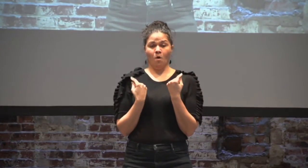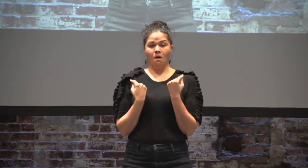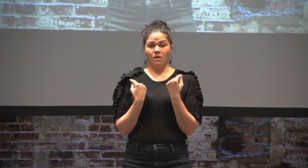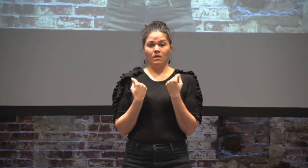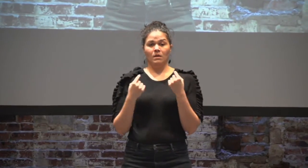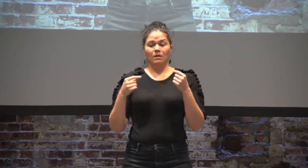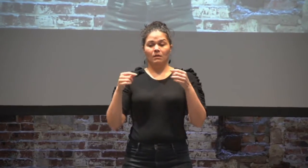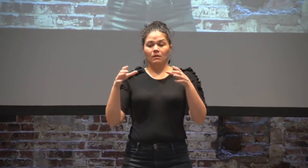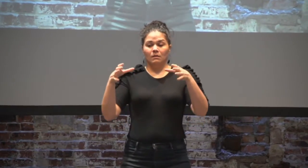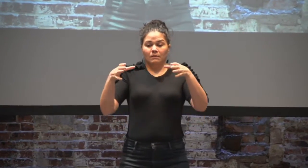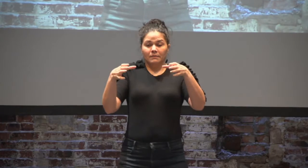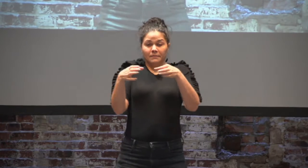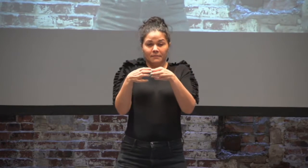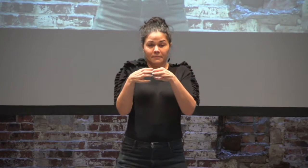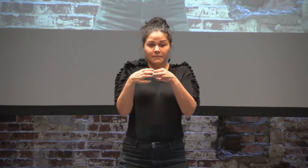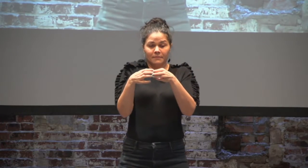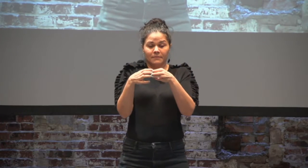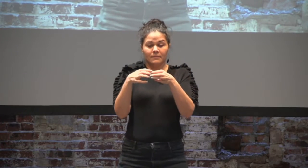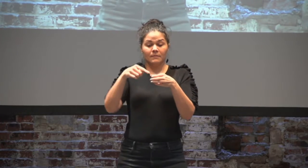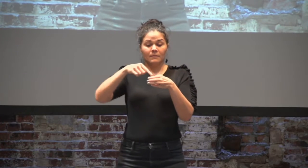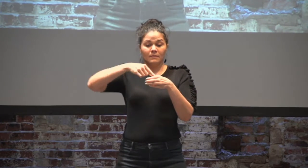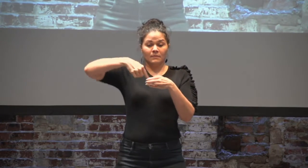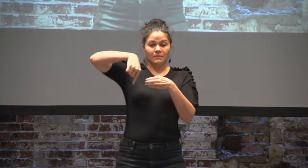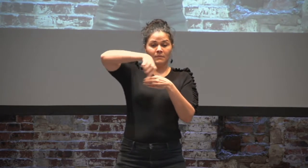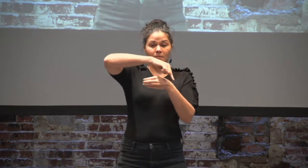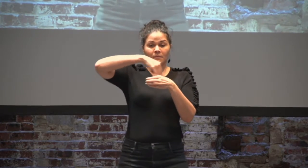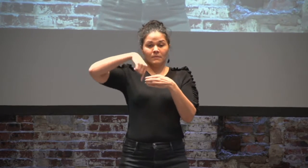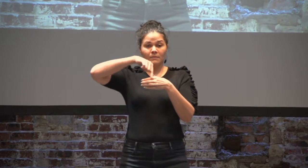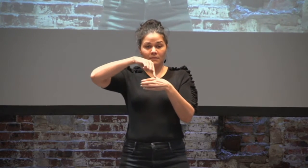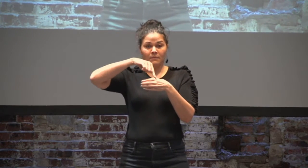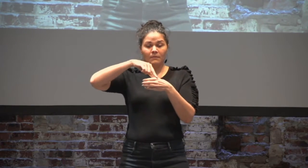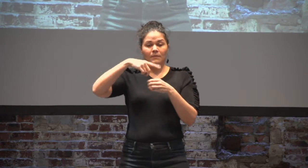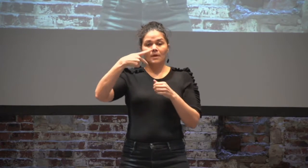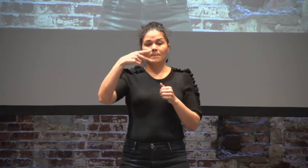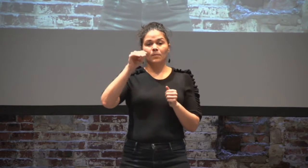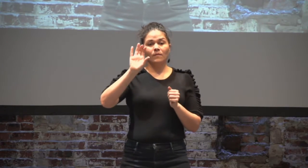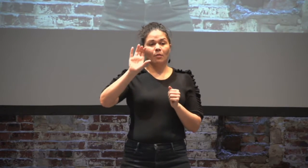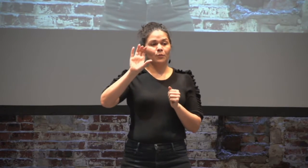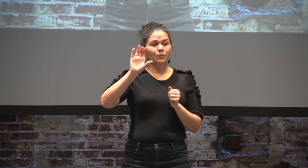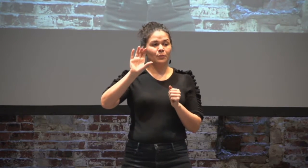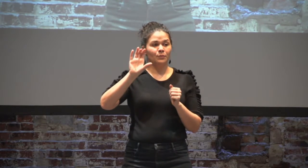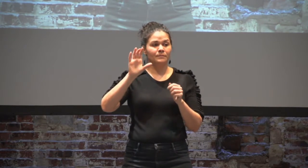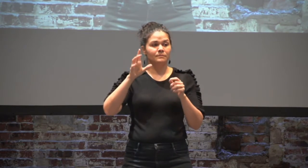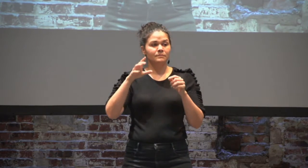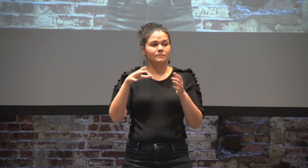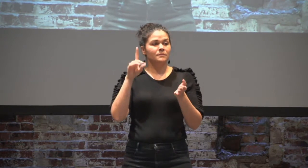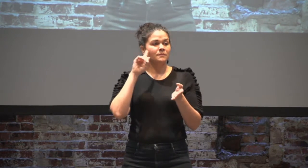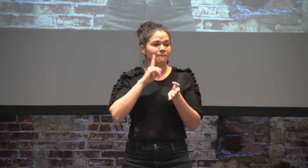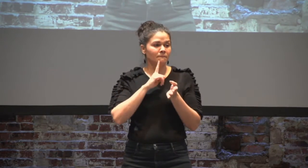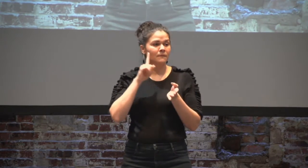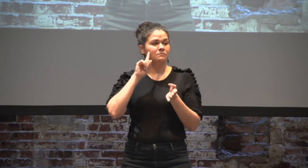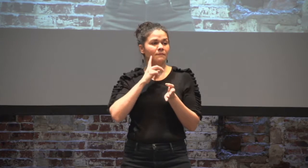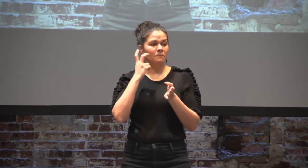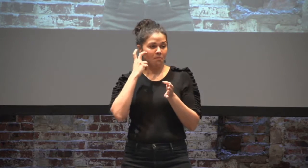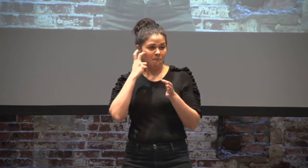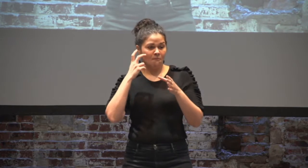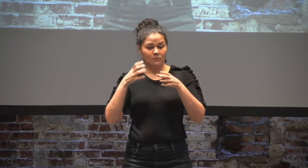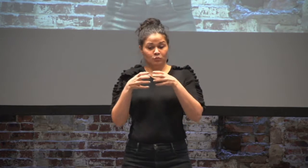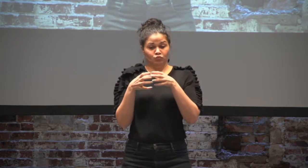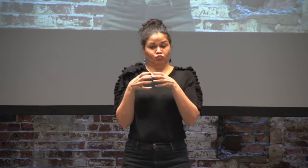The concept of the EDI panel is to bring together a group